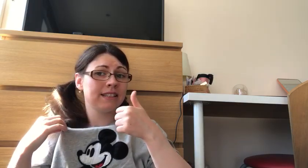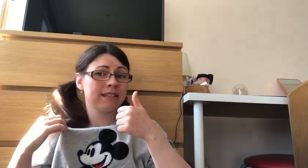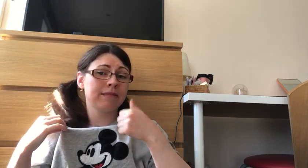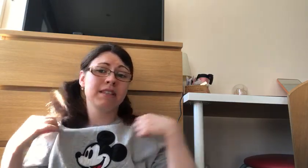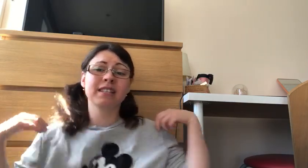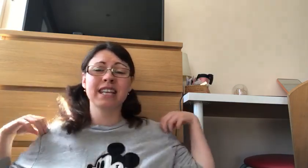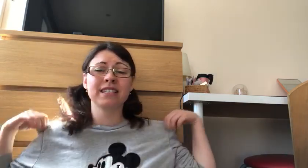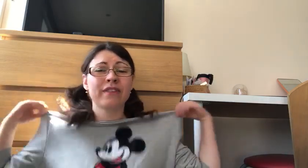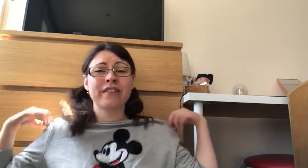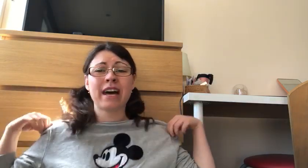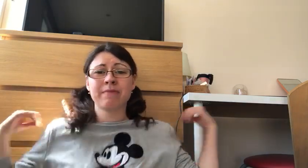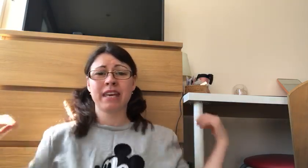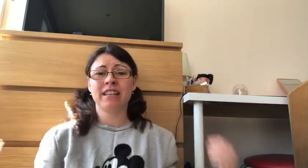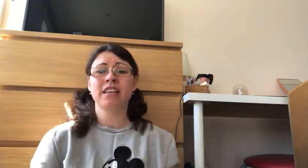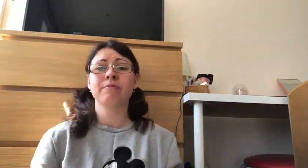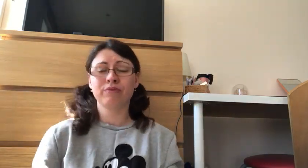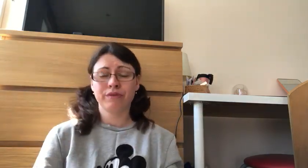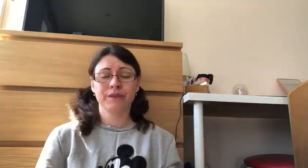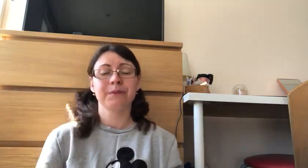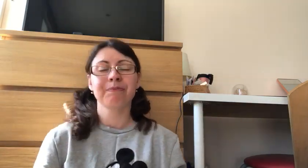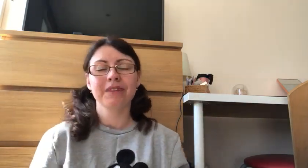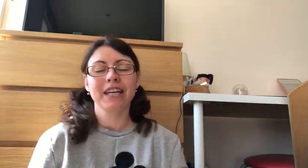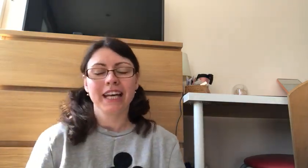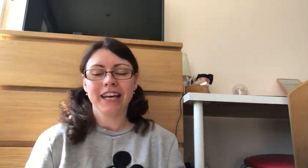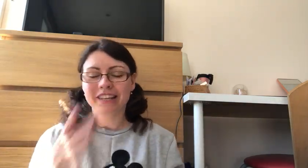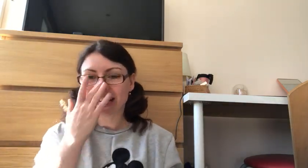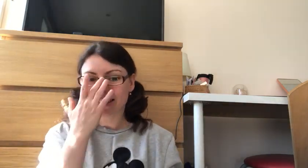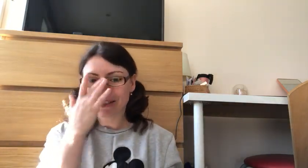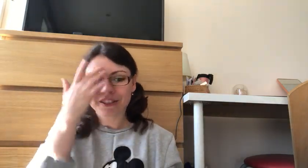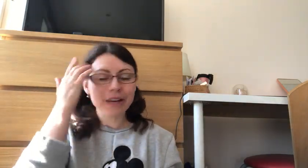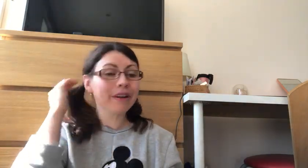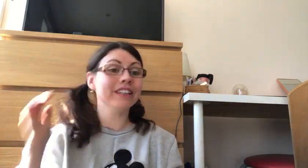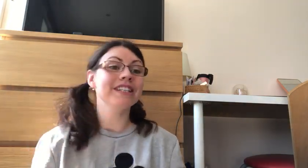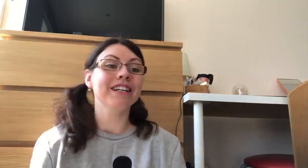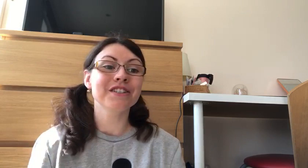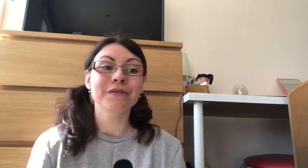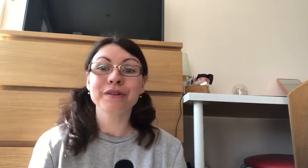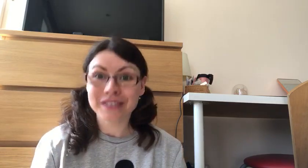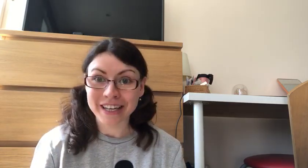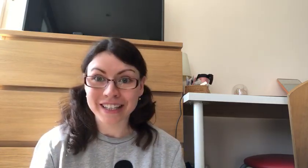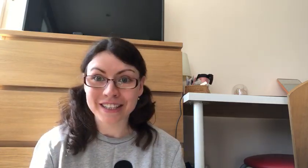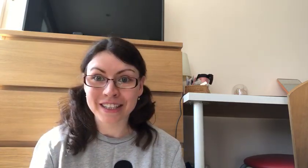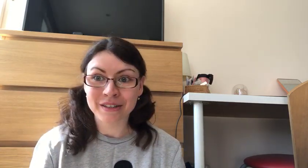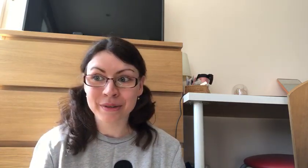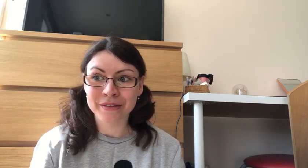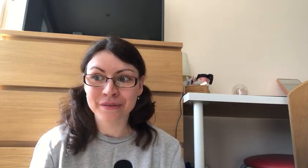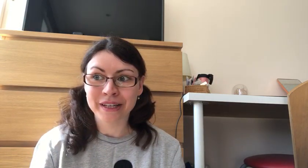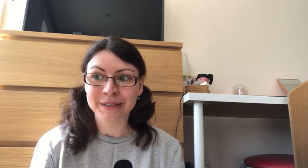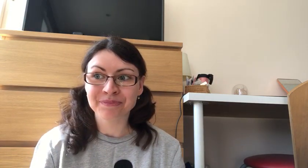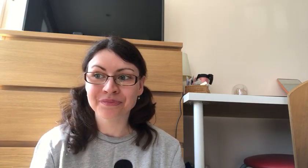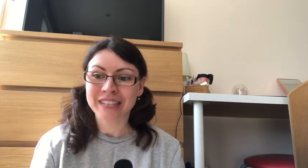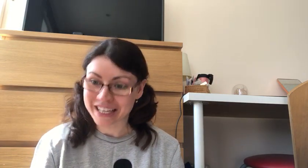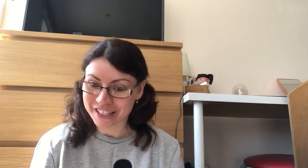that means he's very happy and he accrues okay so today we're gonna start off with tiger with um tigers